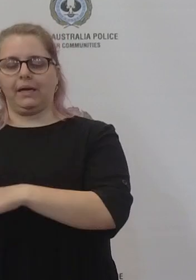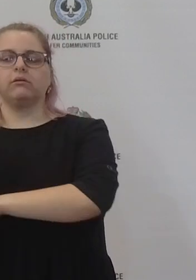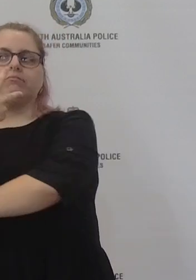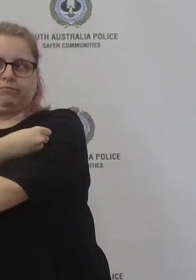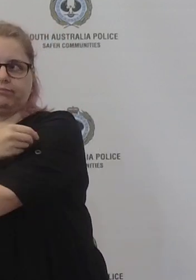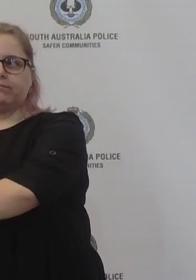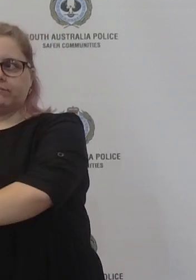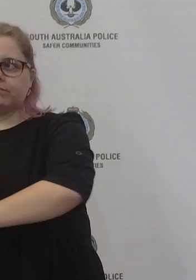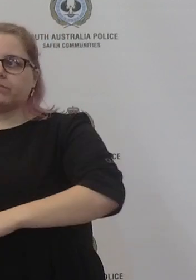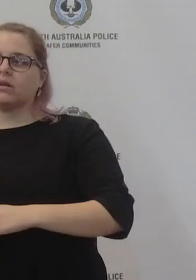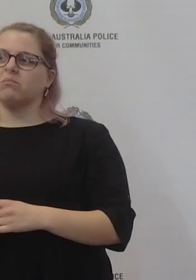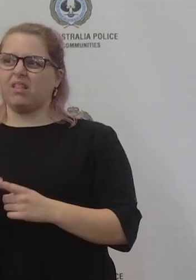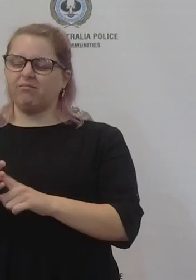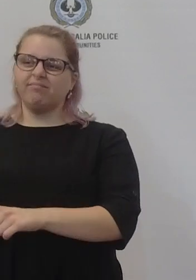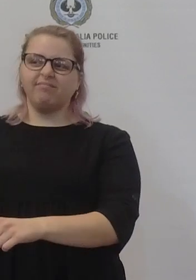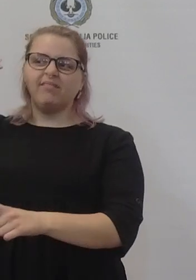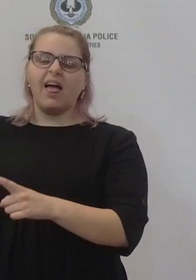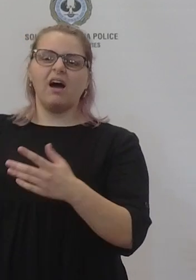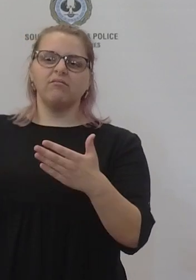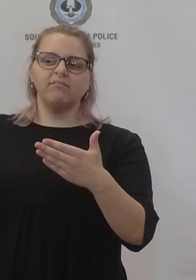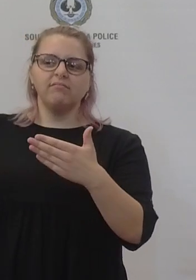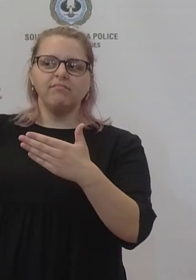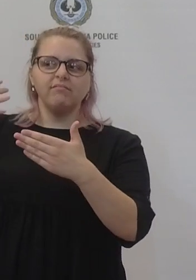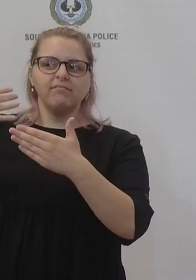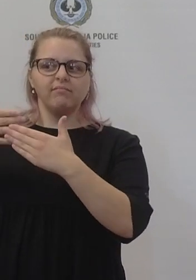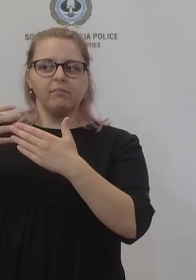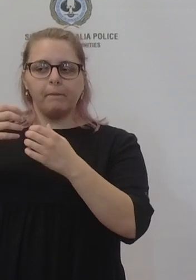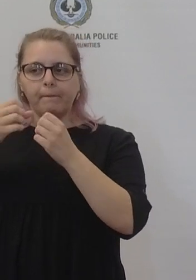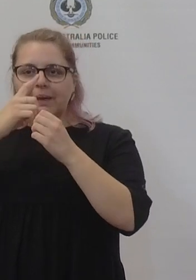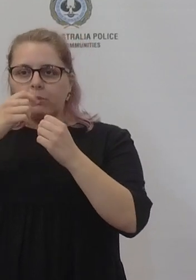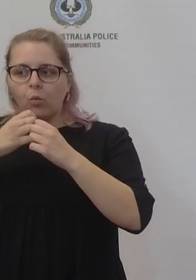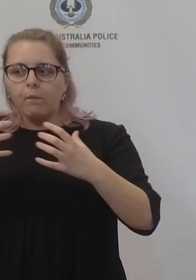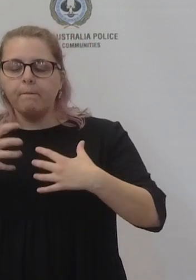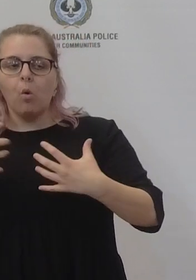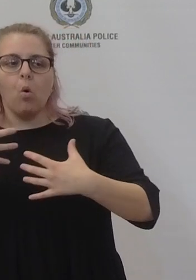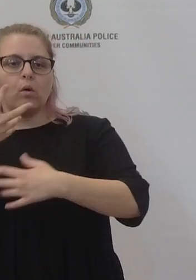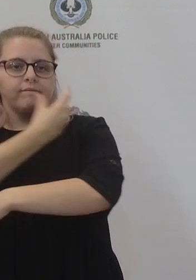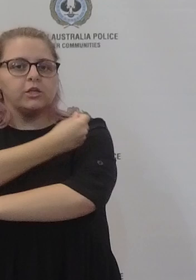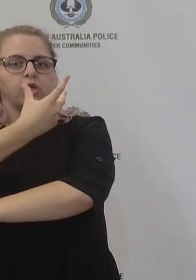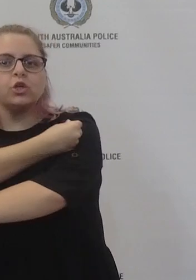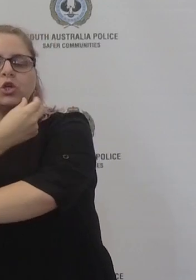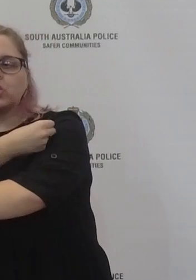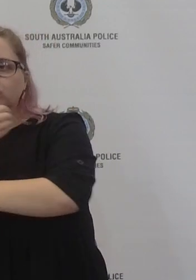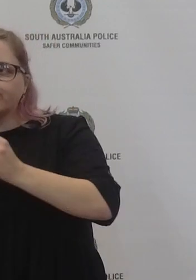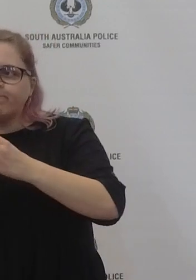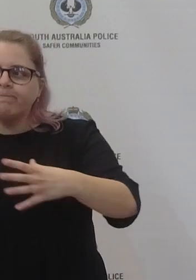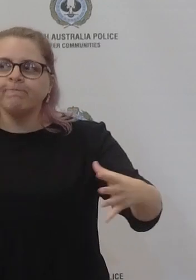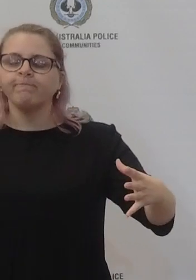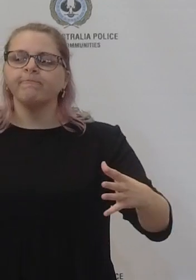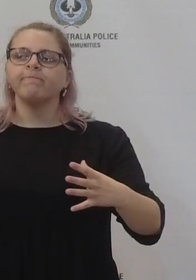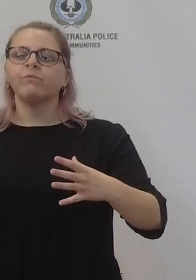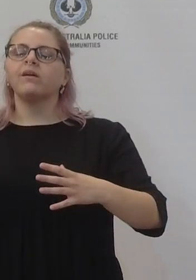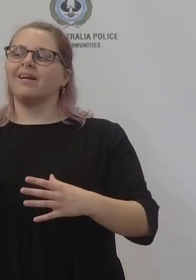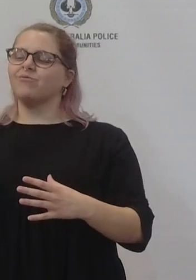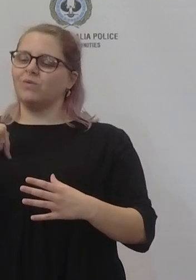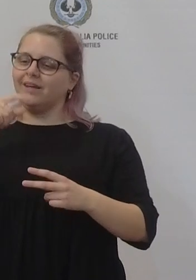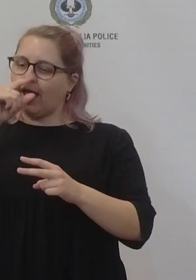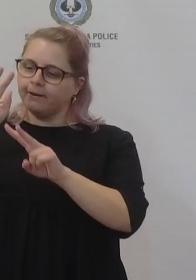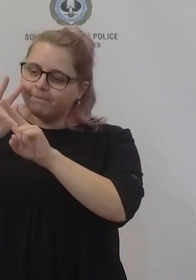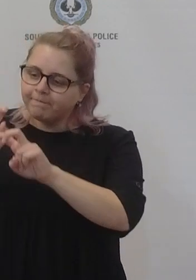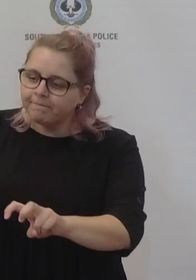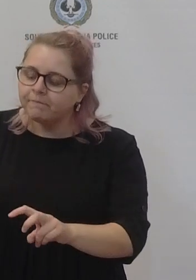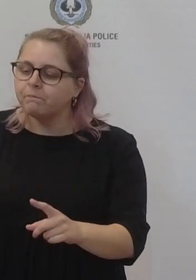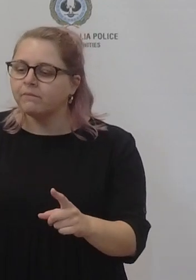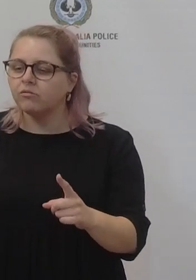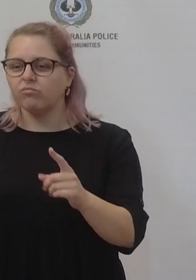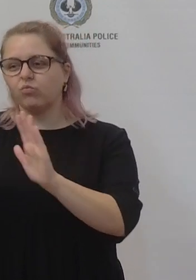moved on and we've got higher rates of vaccination in our community it is timely to have a look at that and have a look at other ways that we can